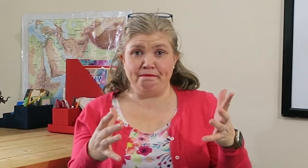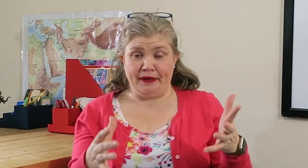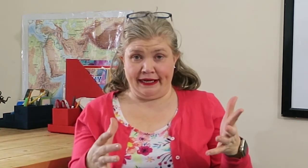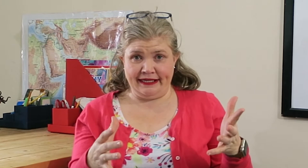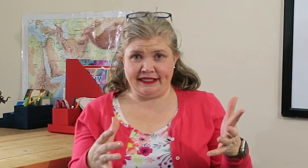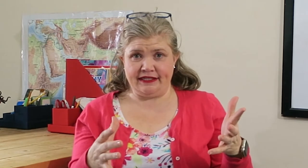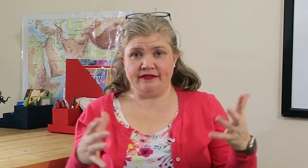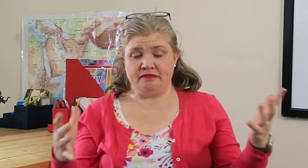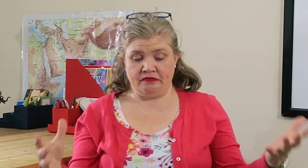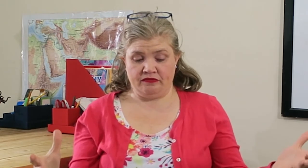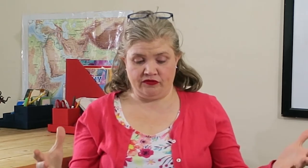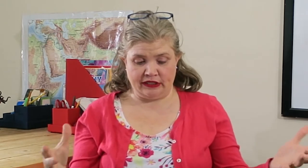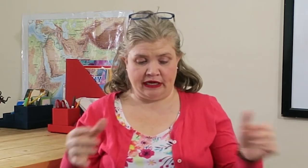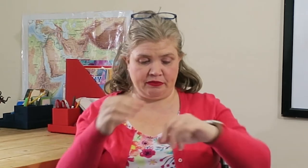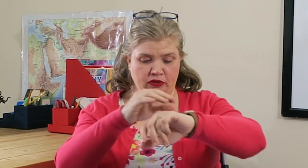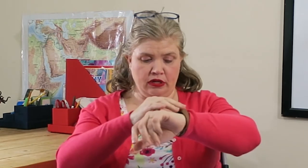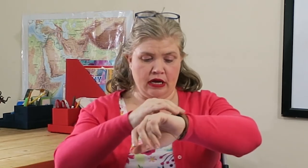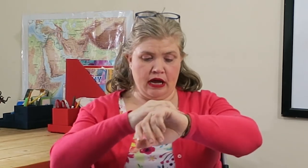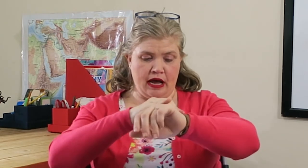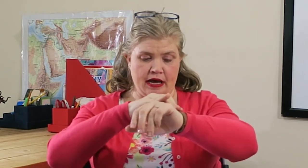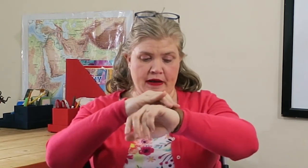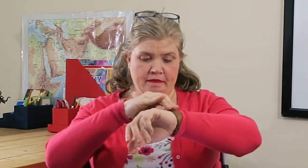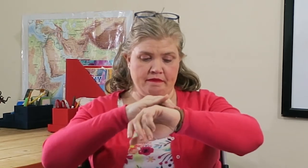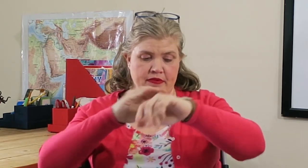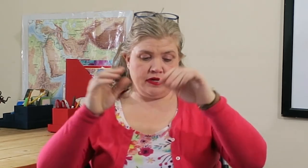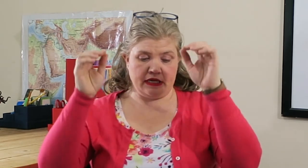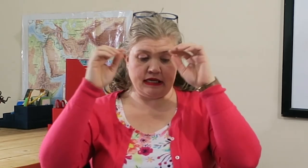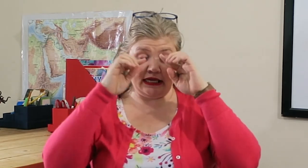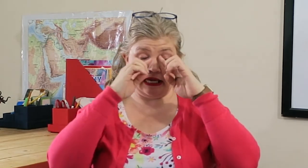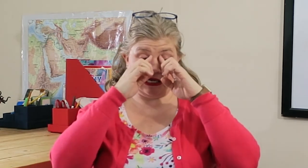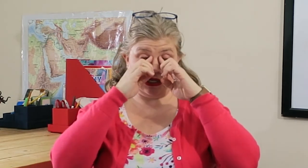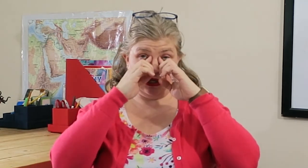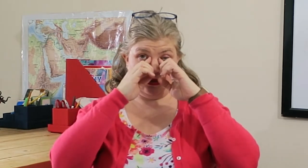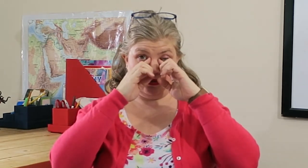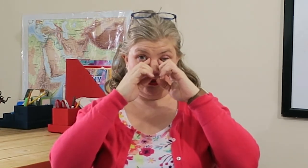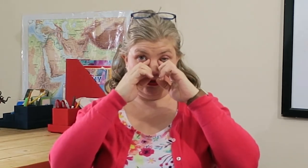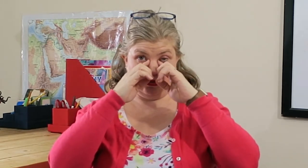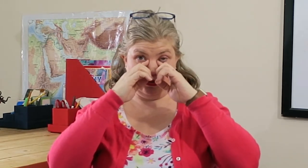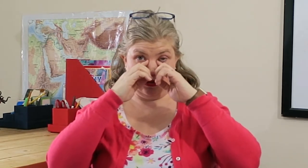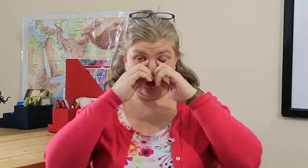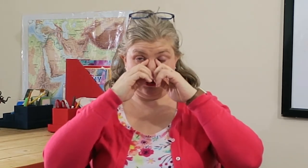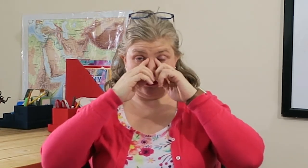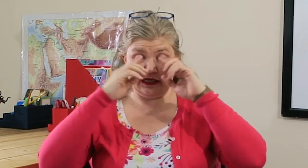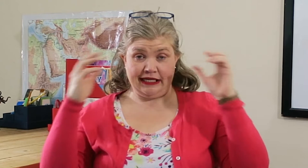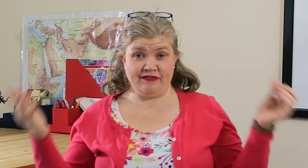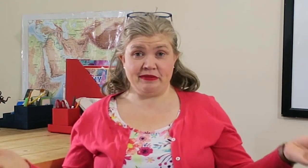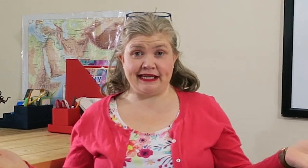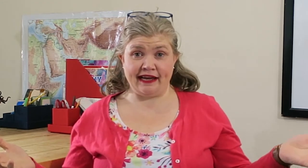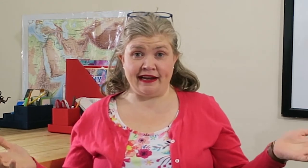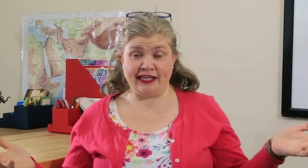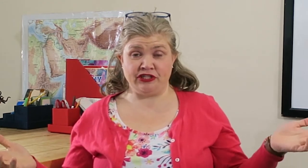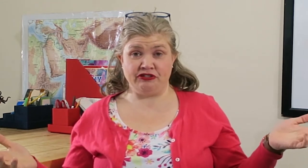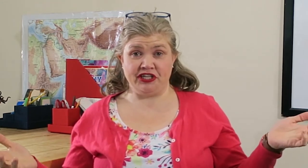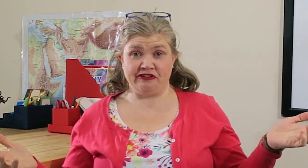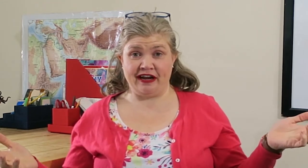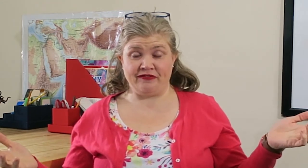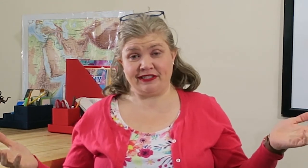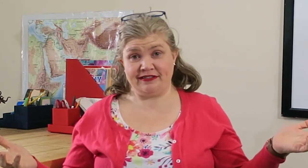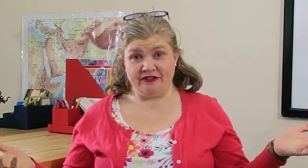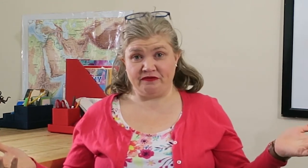But for example, can you give them a stack of national sheet of graphics? You